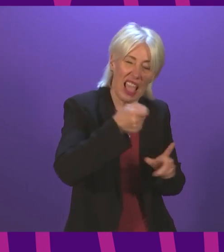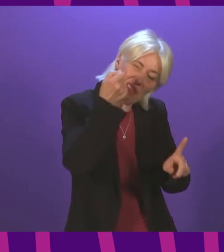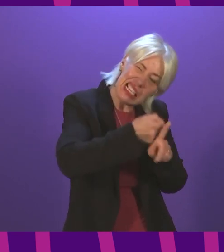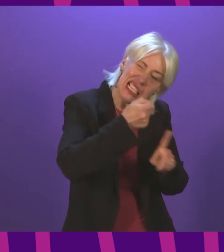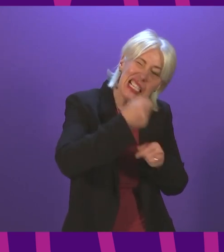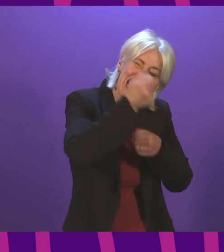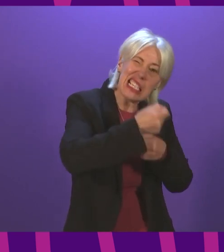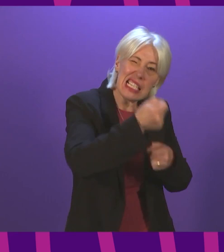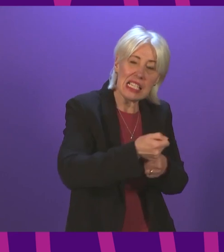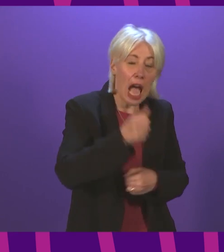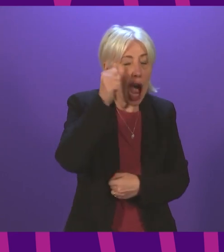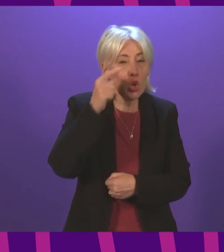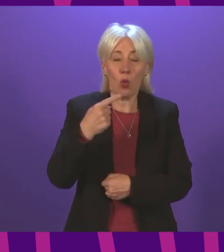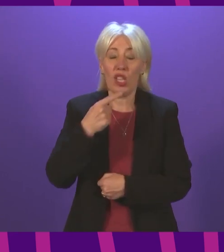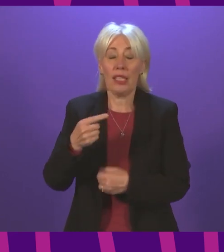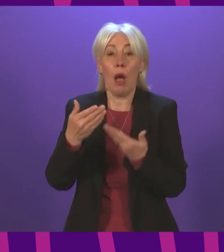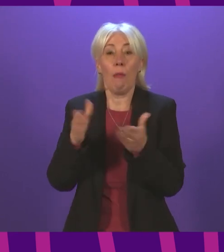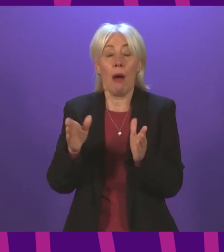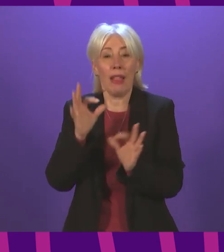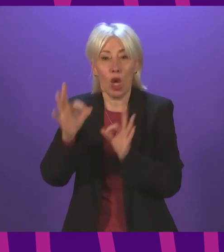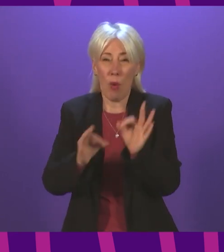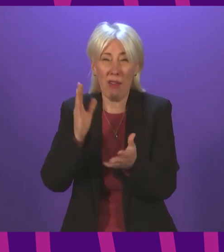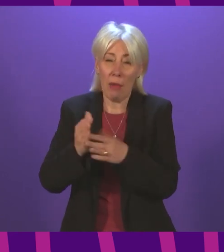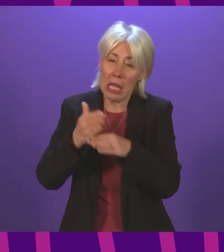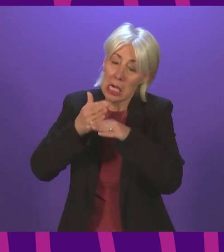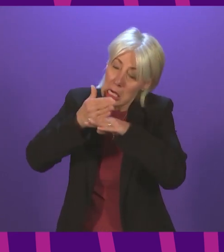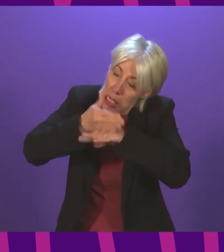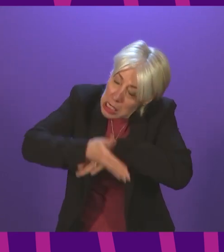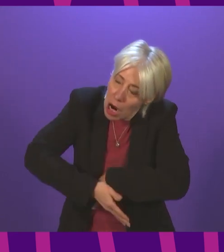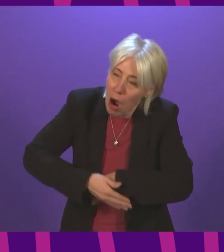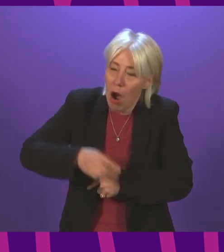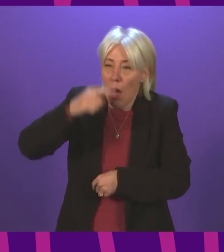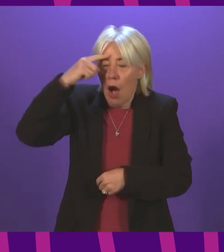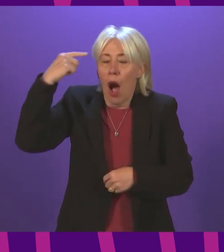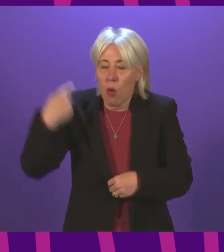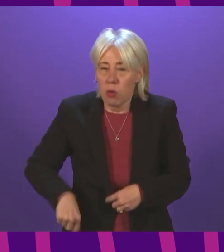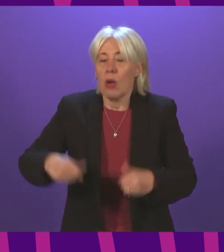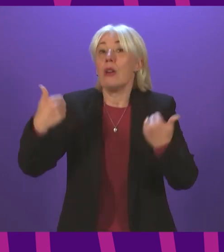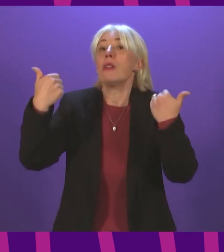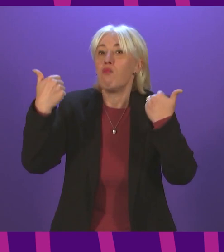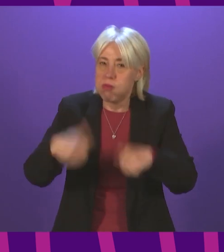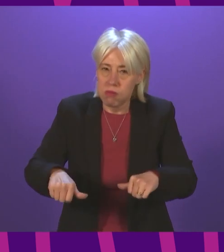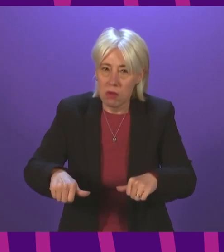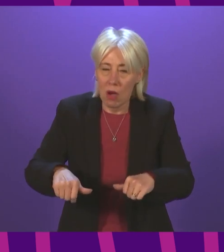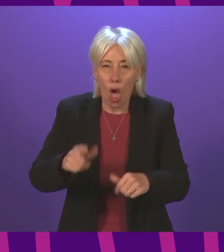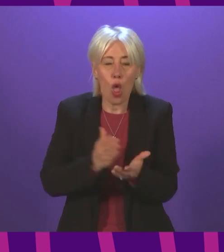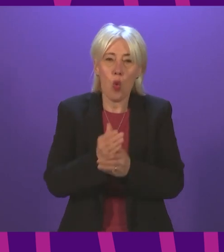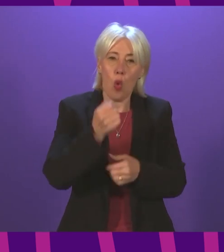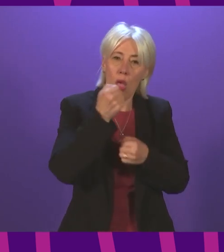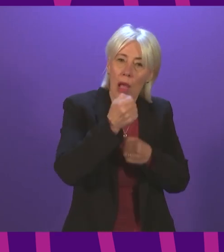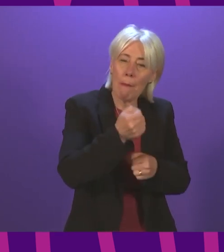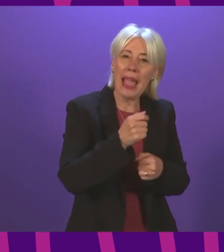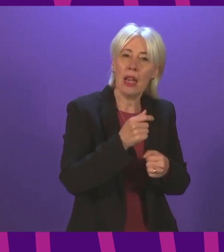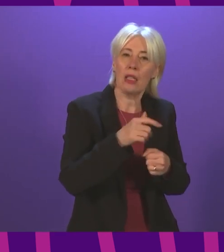says about the public inquiry. That public inquiry was hard fought and won by the families and the campaigners, frankly, not by the government.